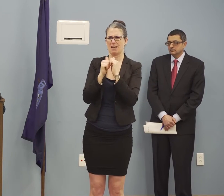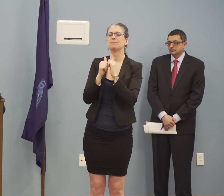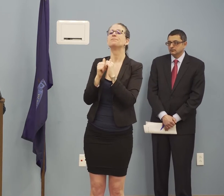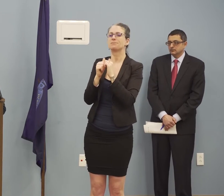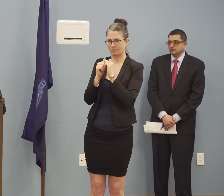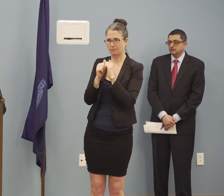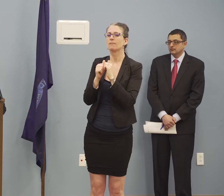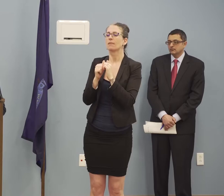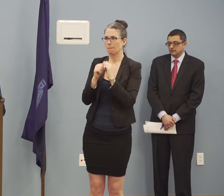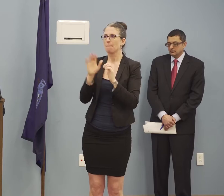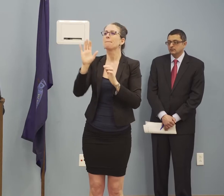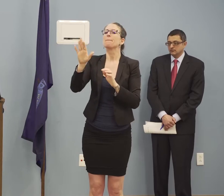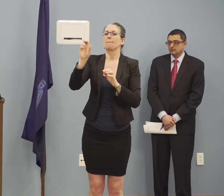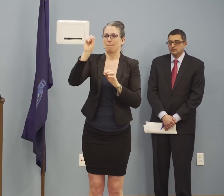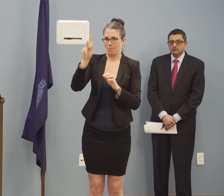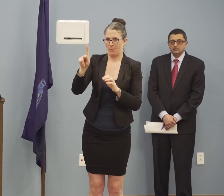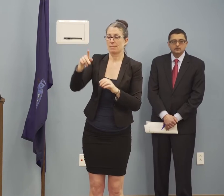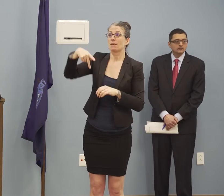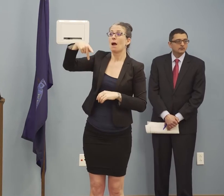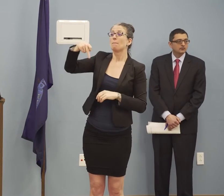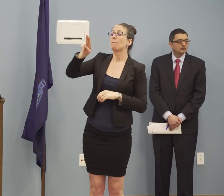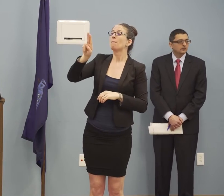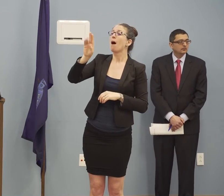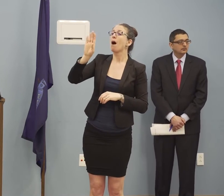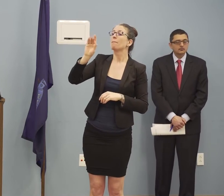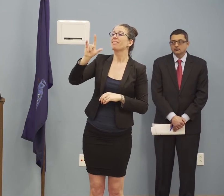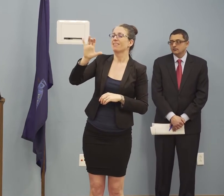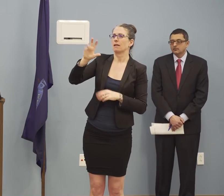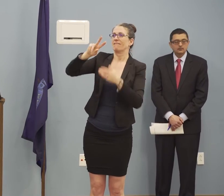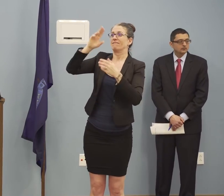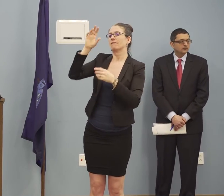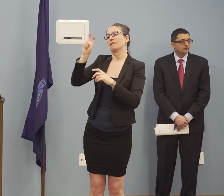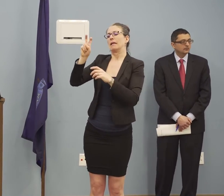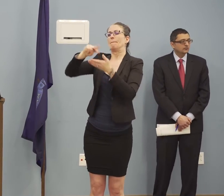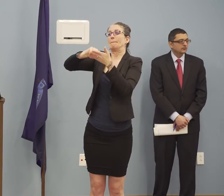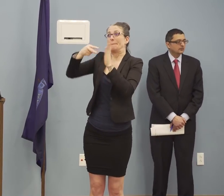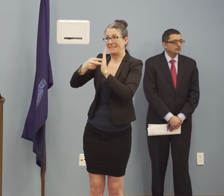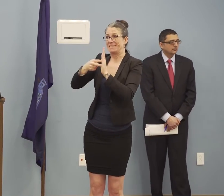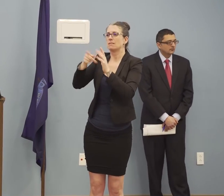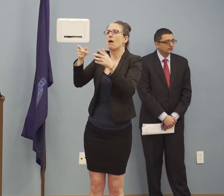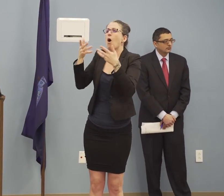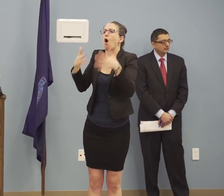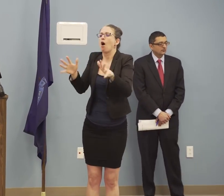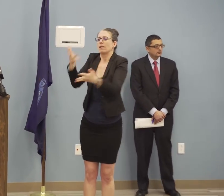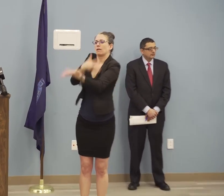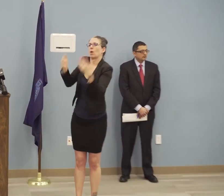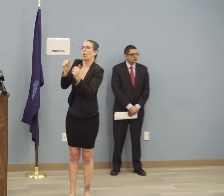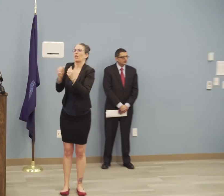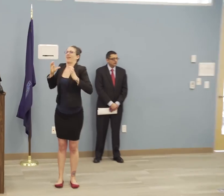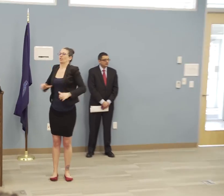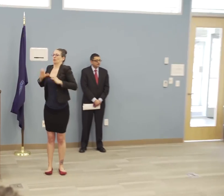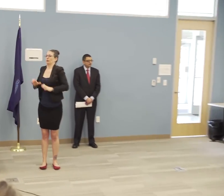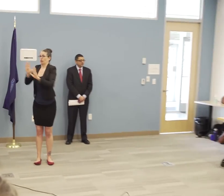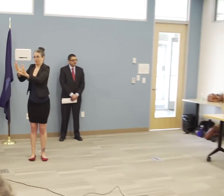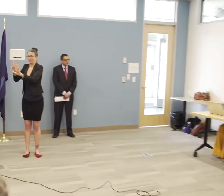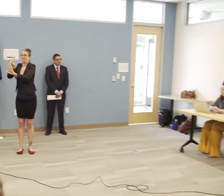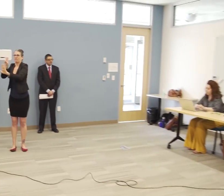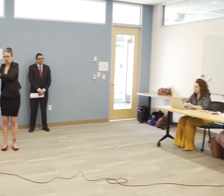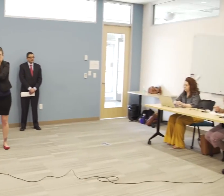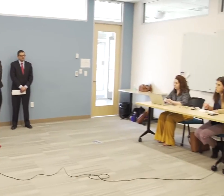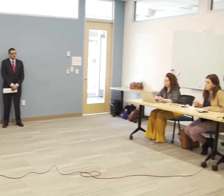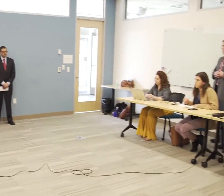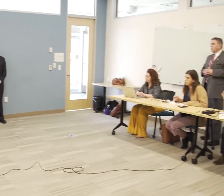answer your question? Yeah. Okay. Any, one more, perhaps? Governor Mills, has Maine Revenue Services or